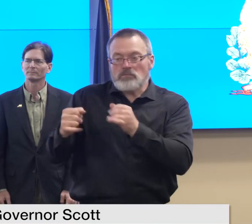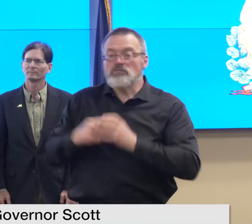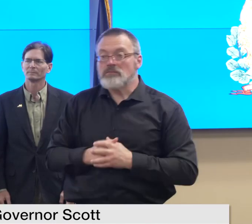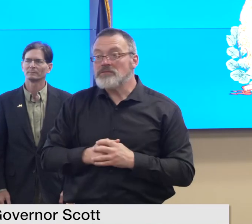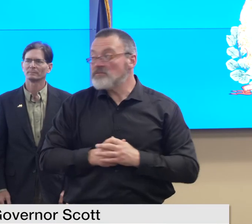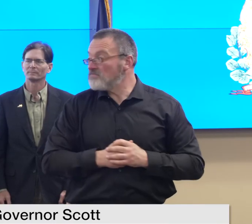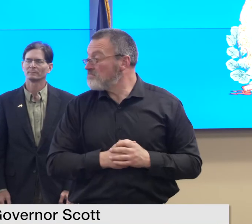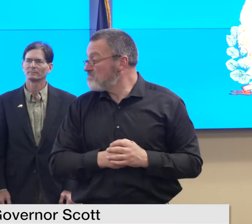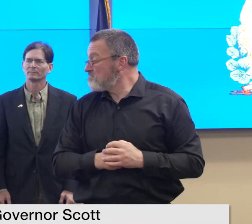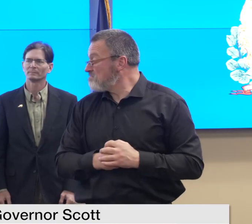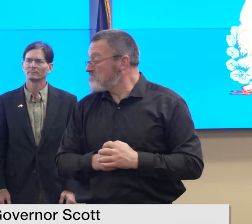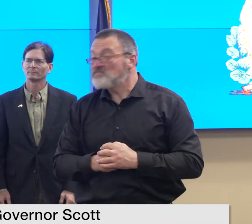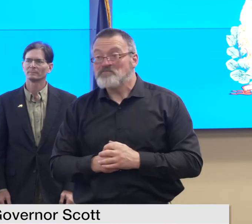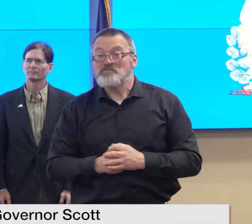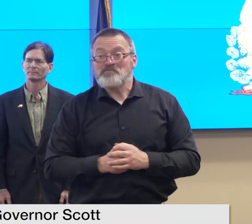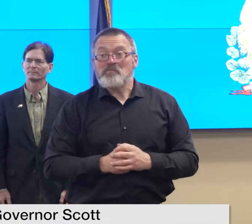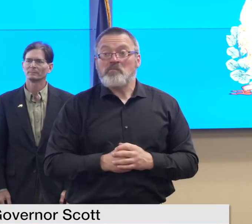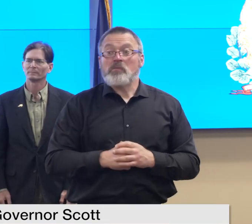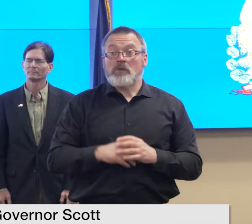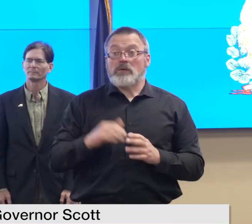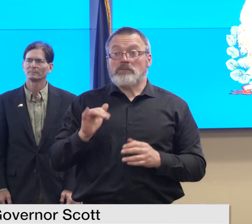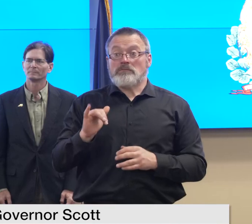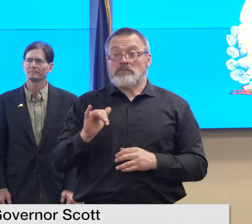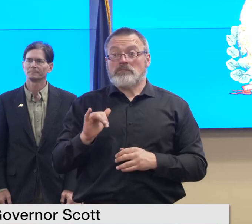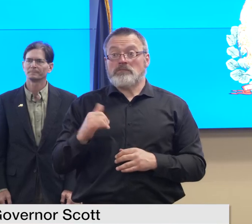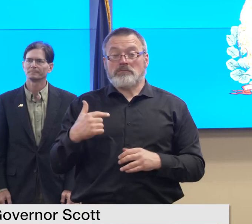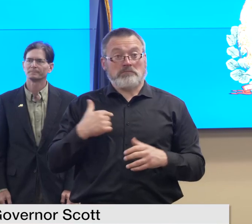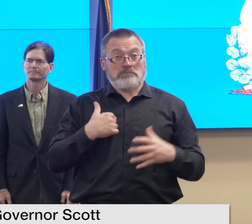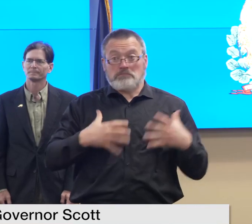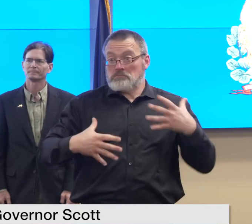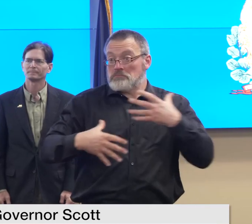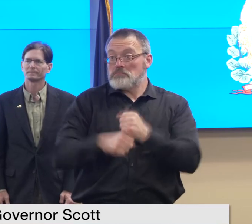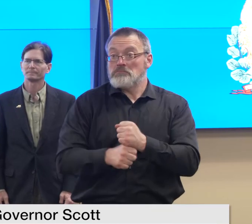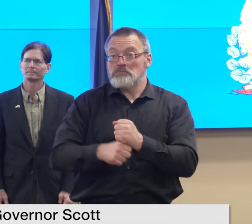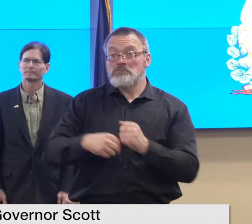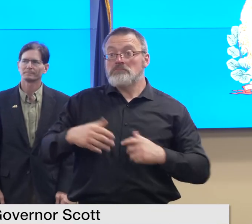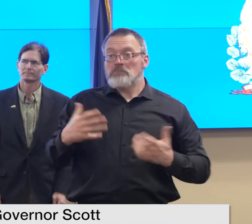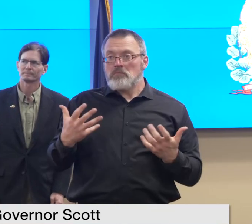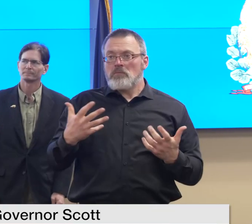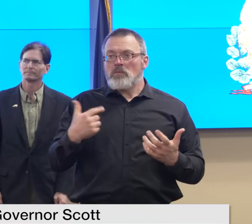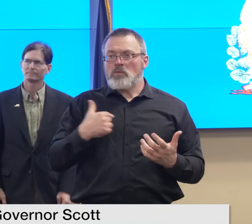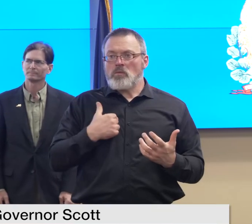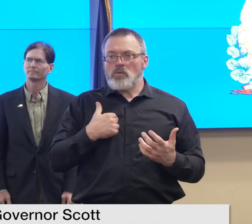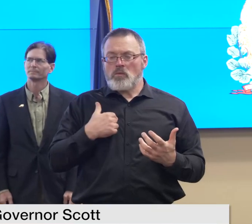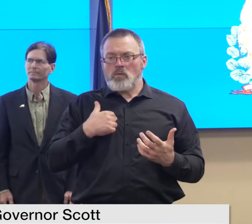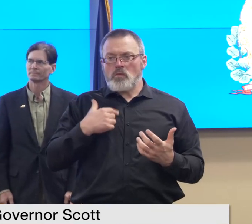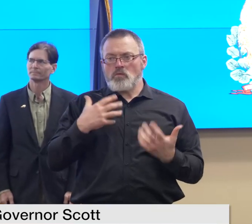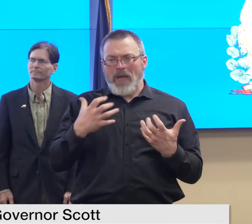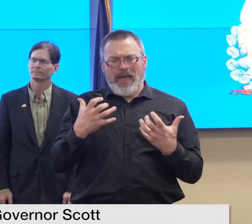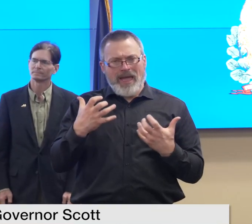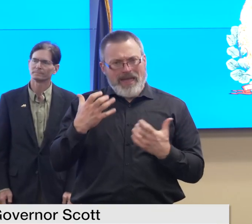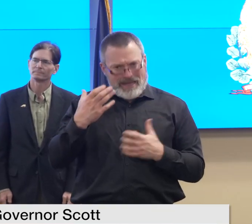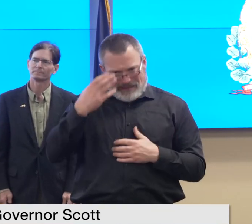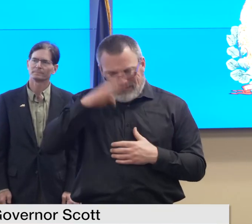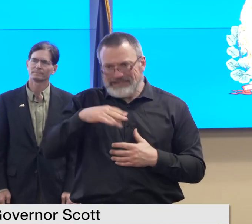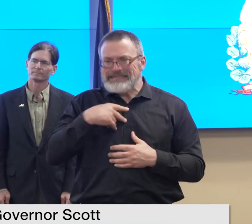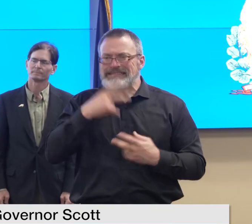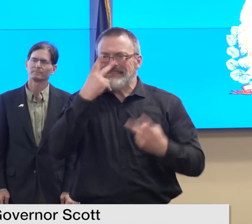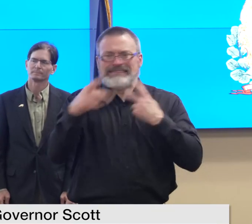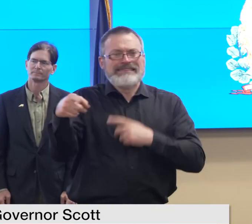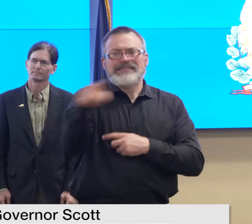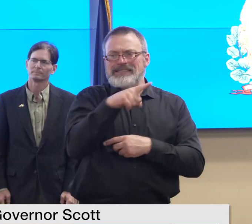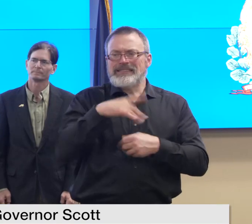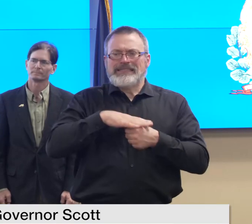i'd like to wrap up by acknowledging how stressful and frustrating it can be to have to deal with flooding